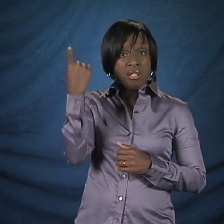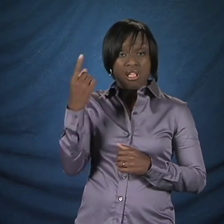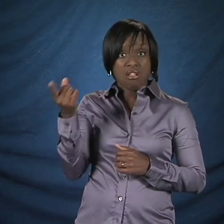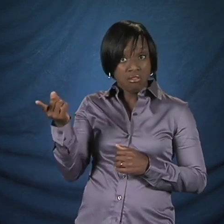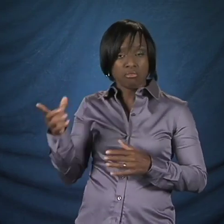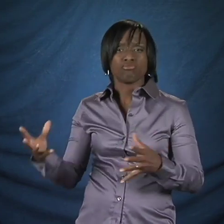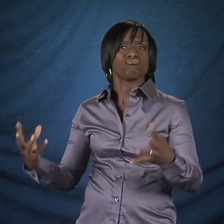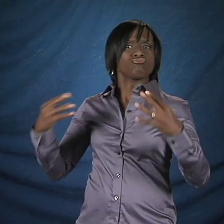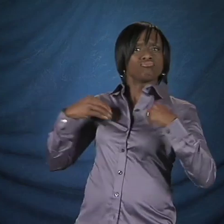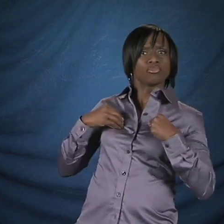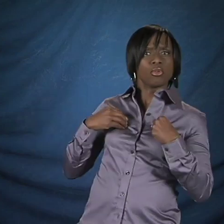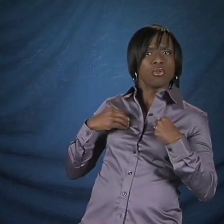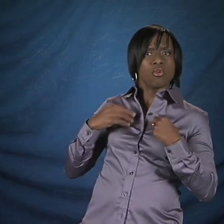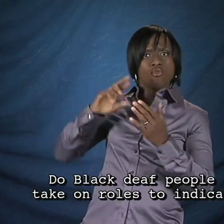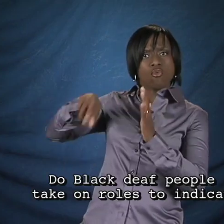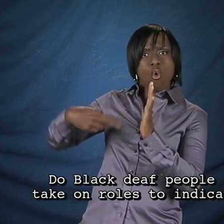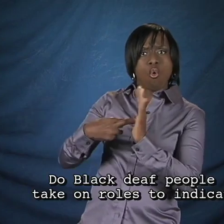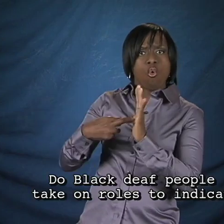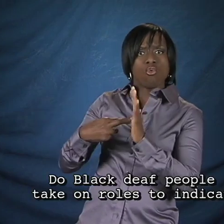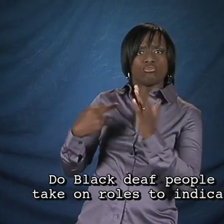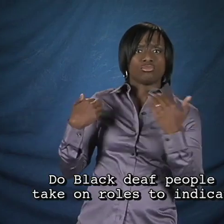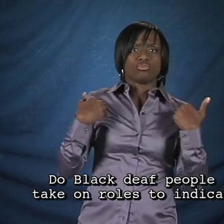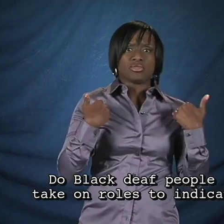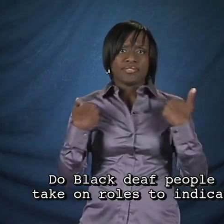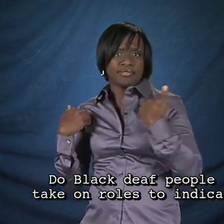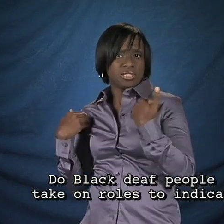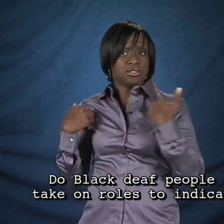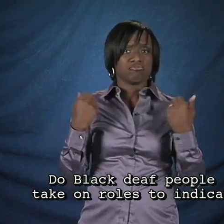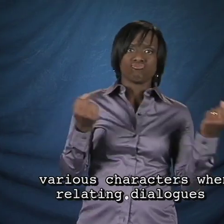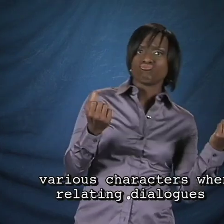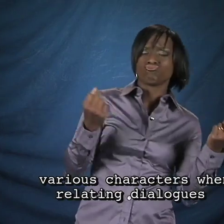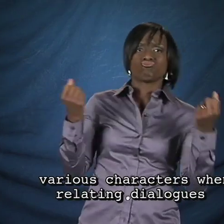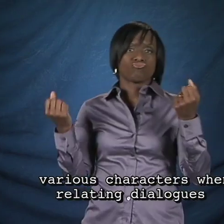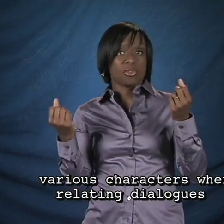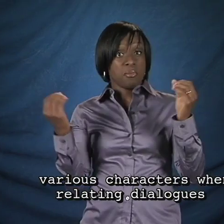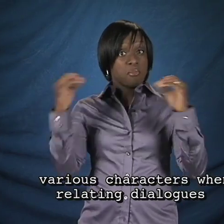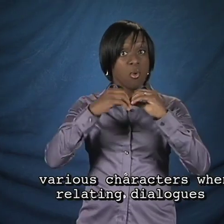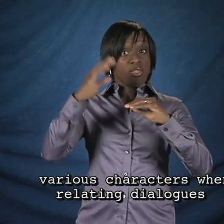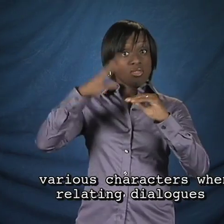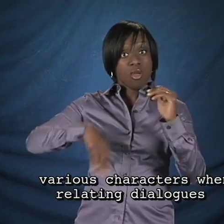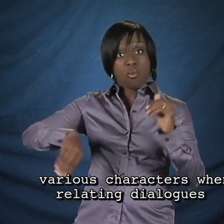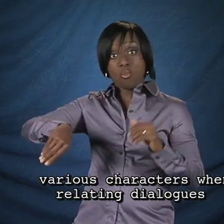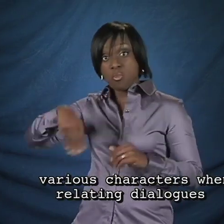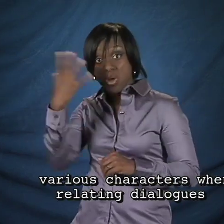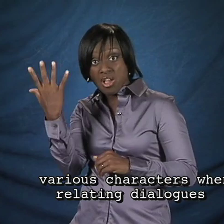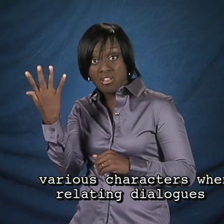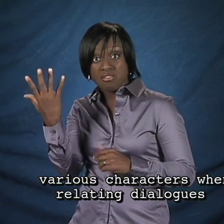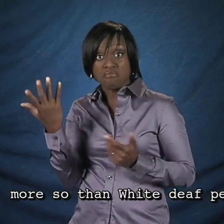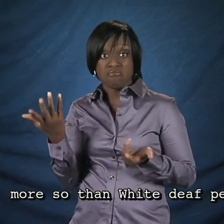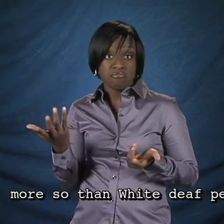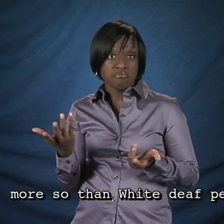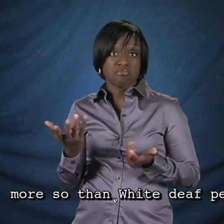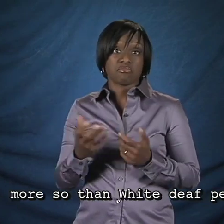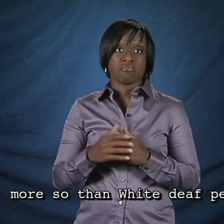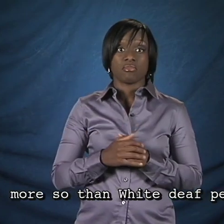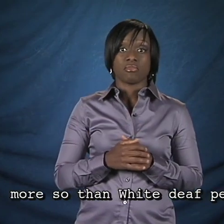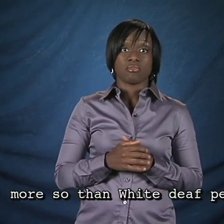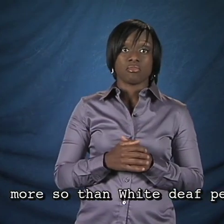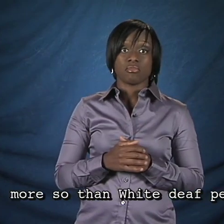Do Black deaf people take on roles to indicate various characters when relating dialogues more so than white deaf people?